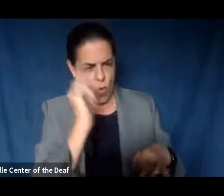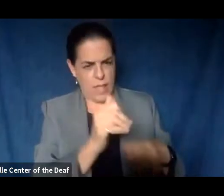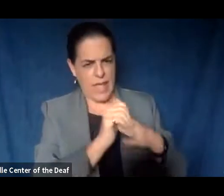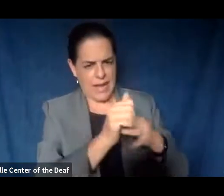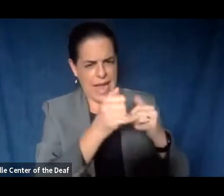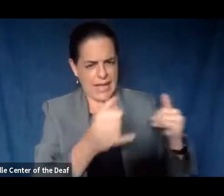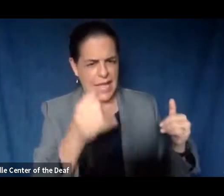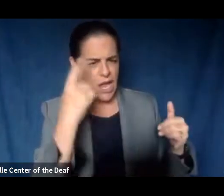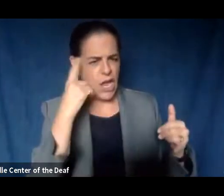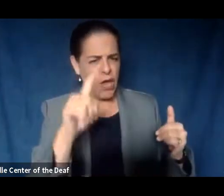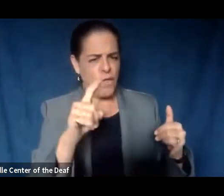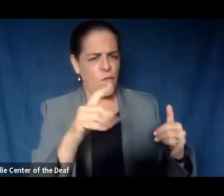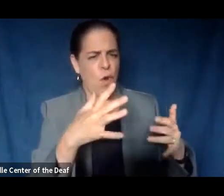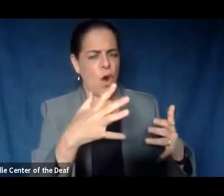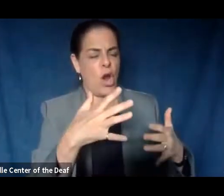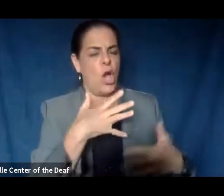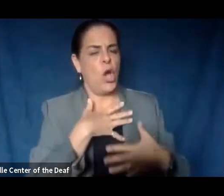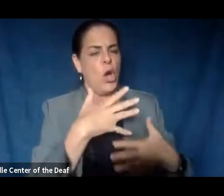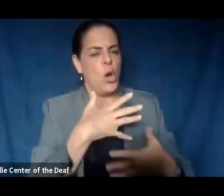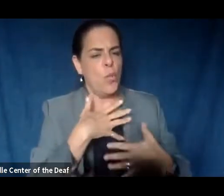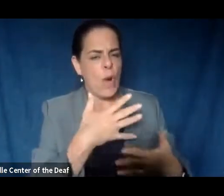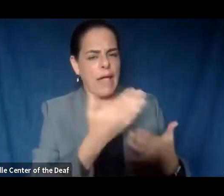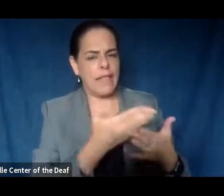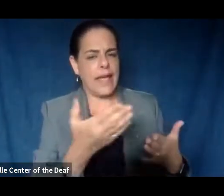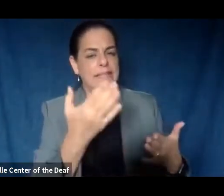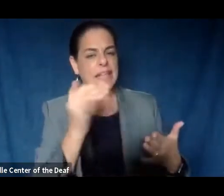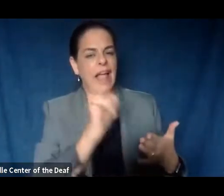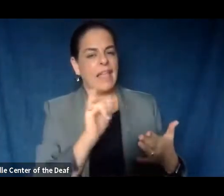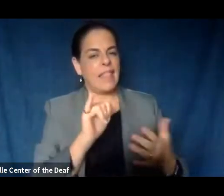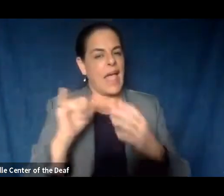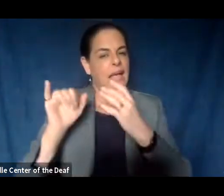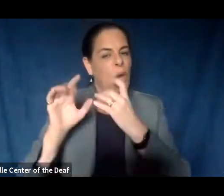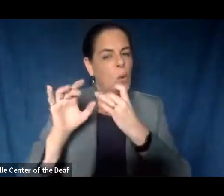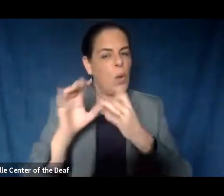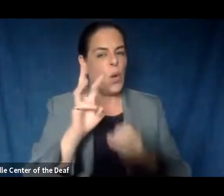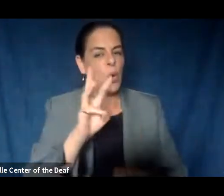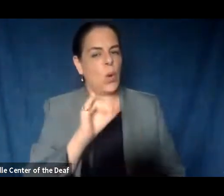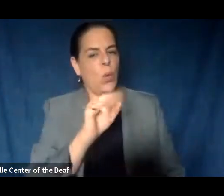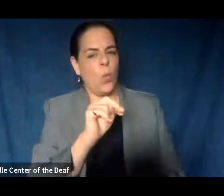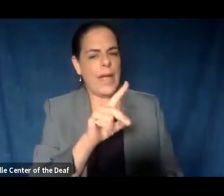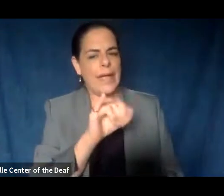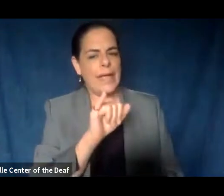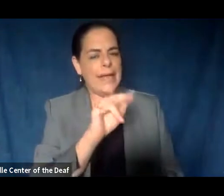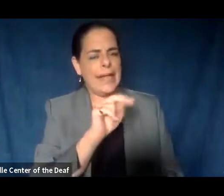breath-propelled instruments? Studies have shown wind instruments in particular do not project.